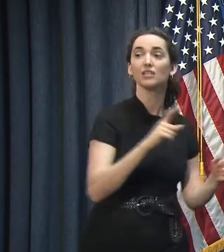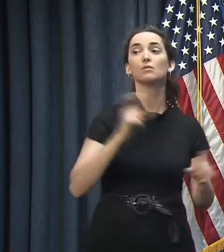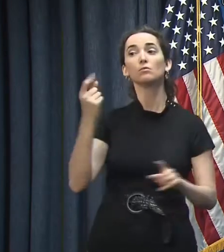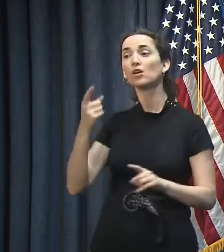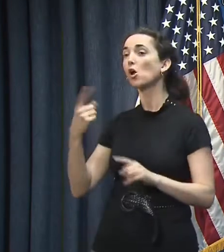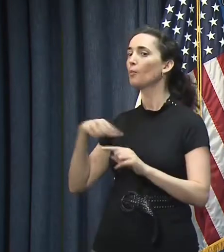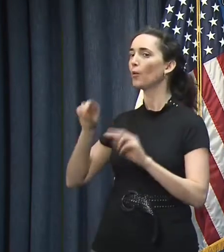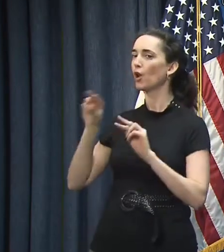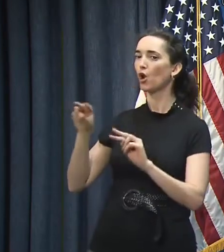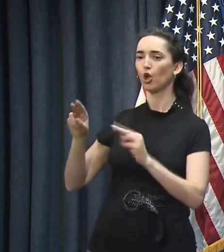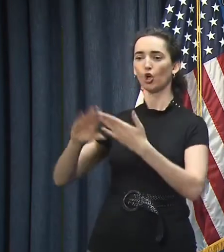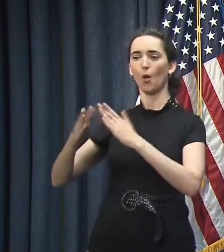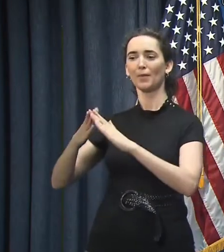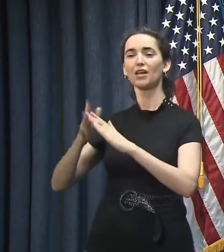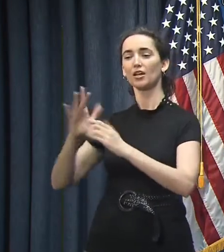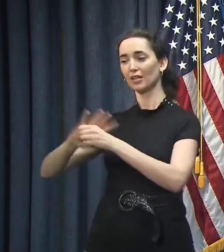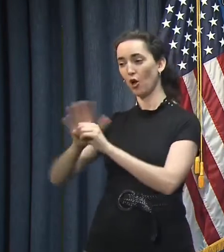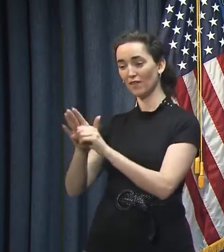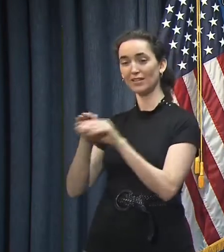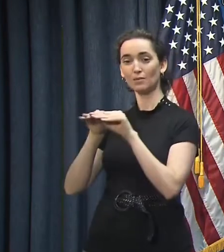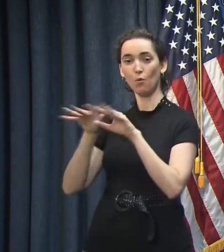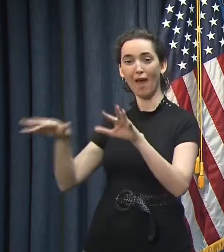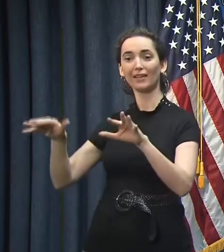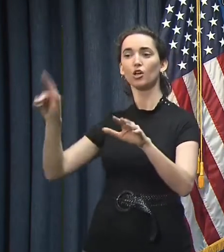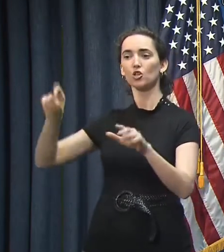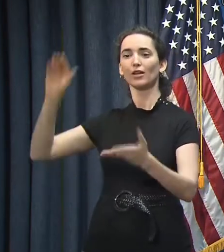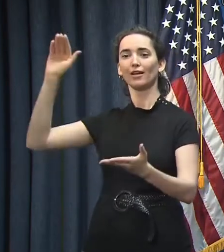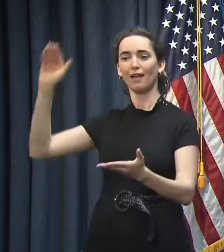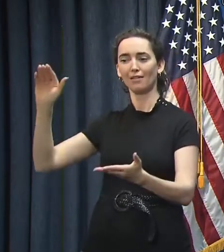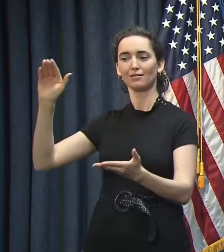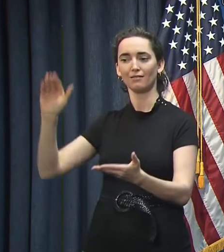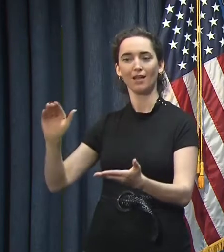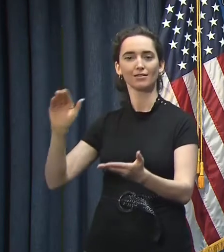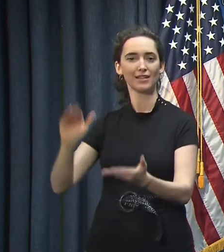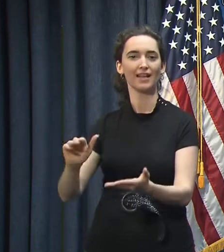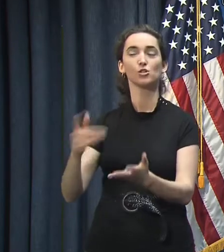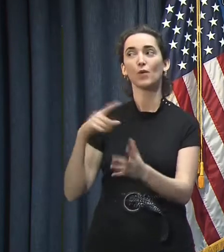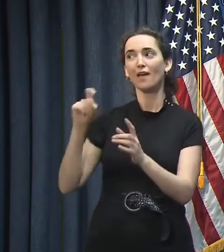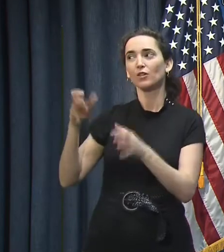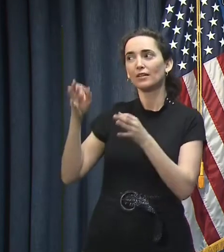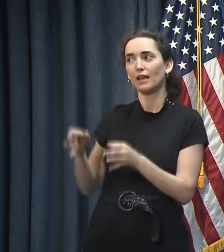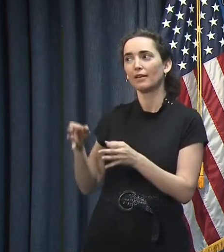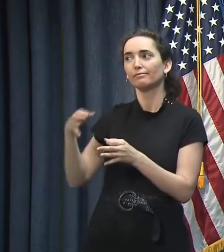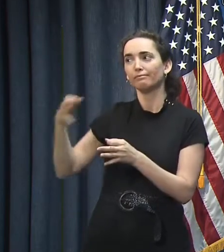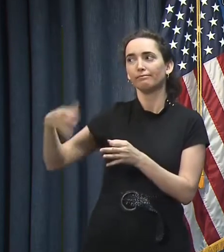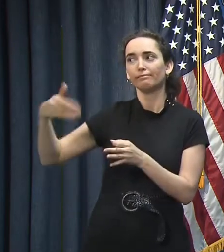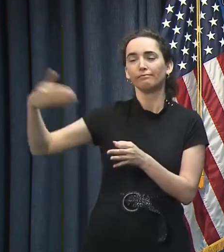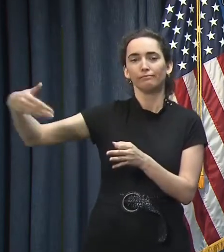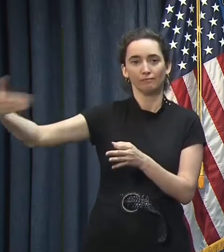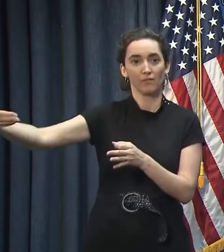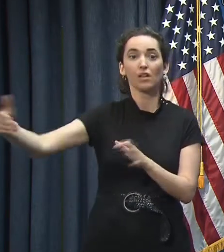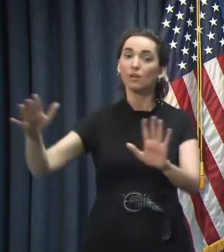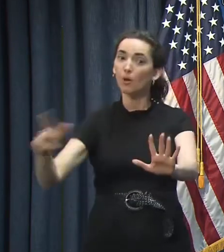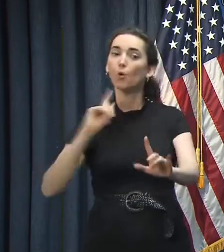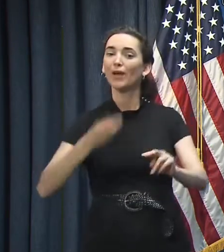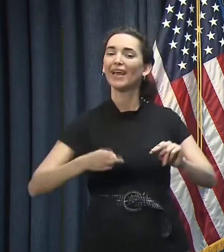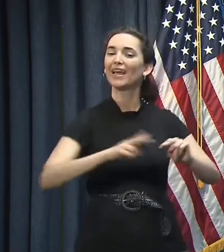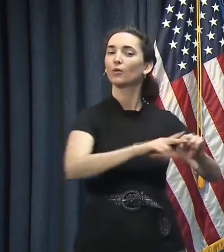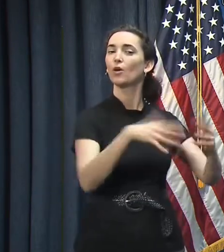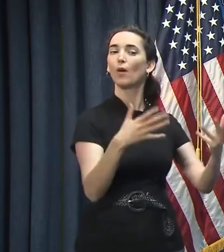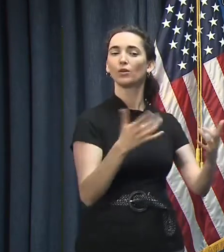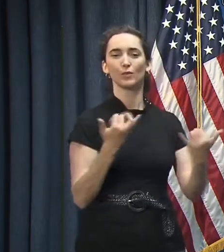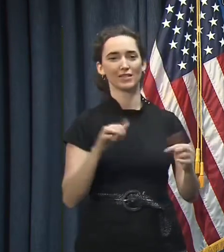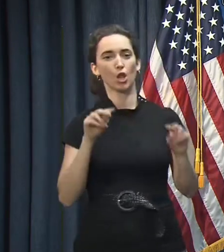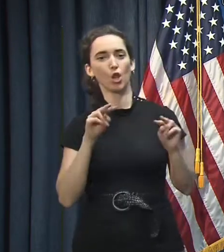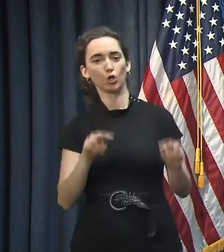continue to decrease, and so it's going to be something we're going to have to look at over time. What probably will continue to increase, though, is our interest in